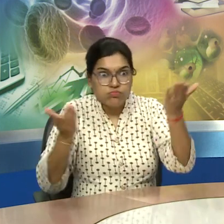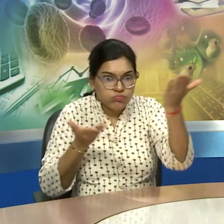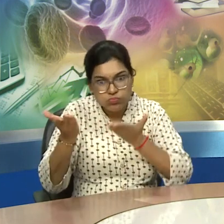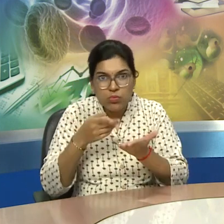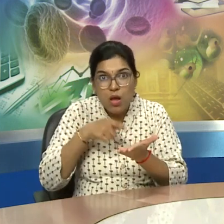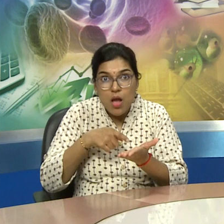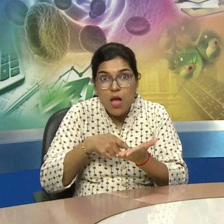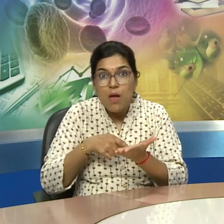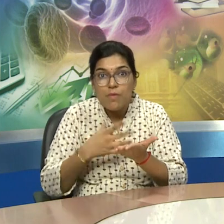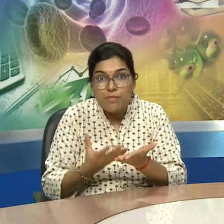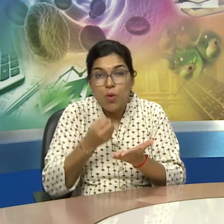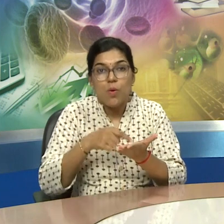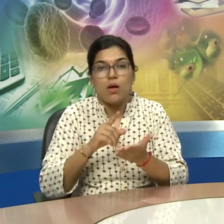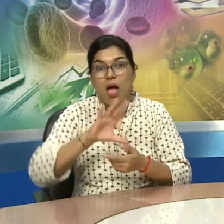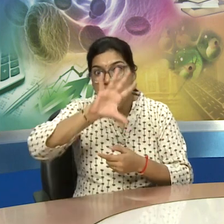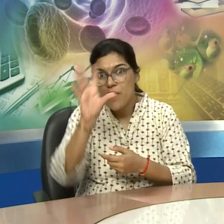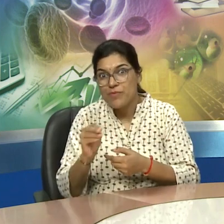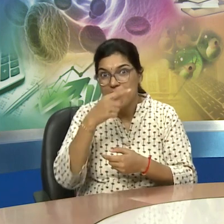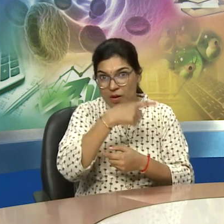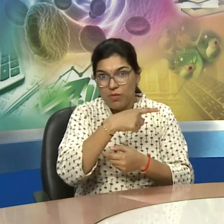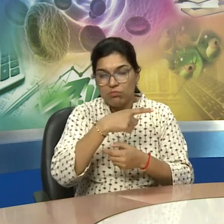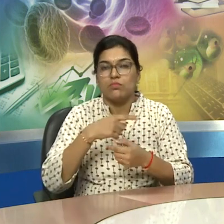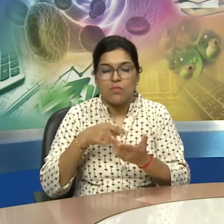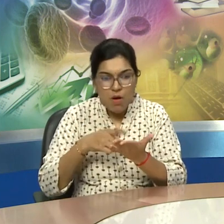so these are the homo erectus species